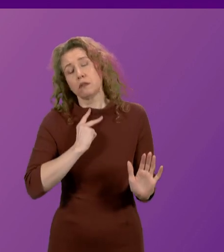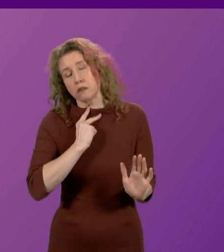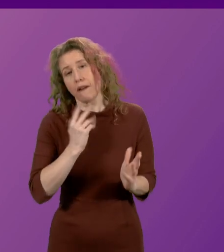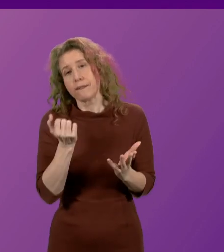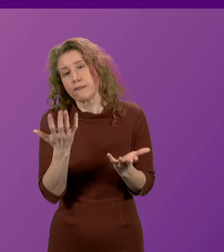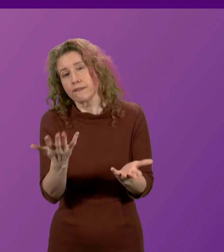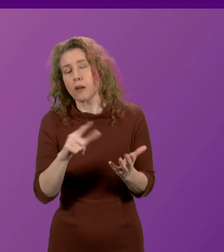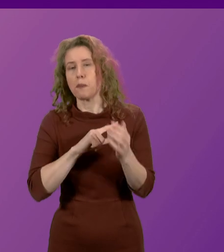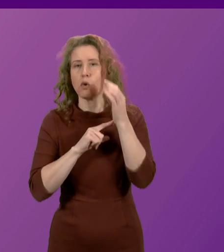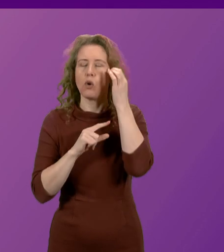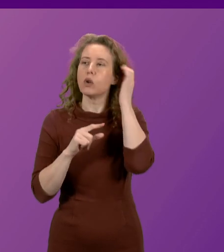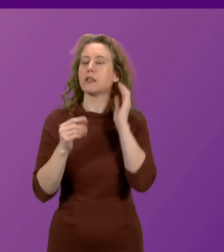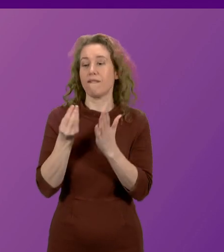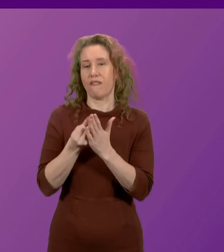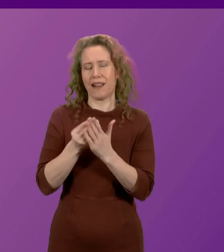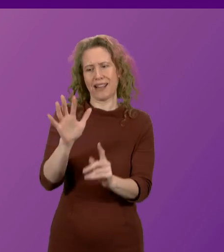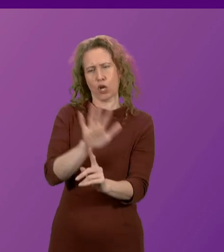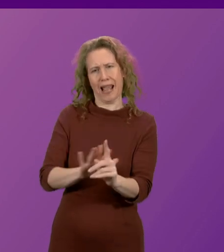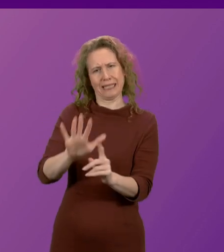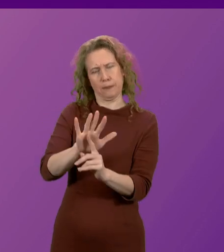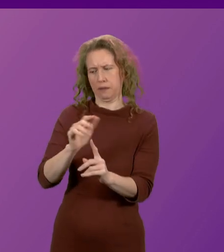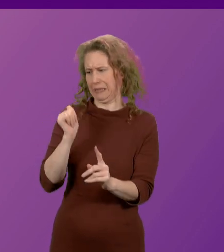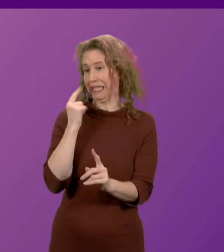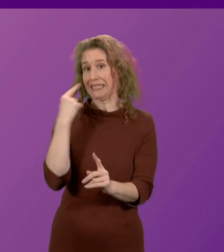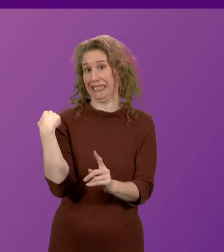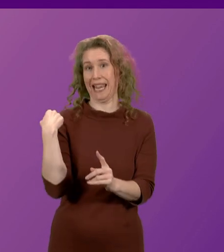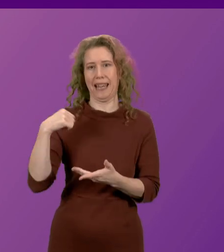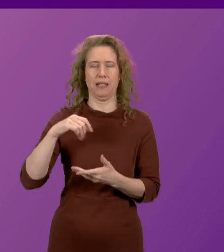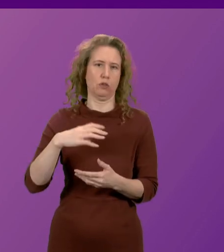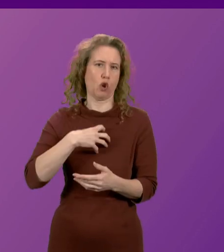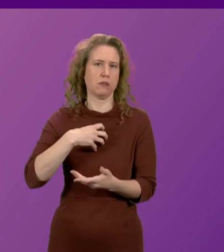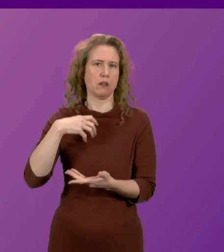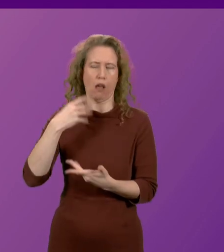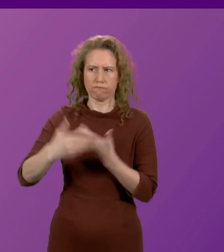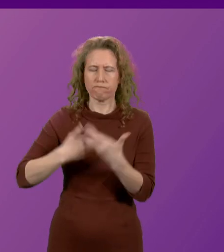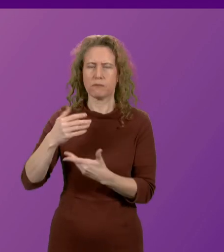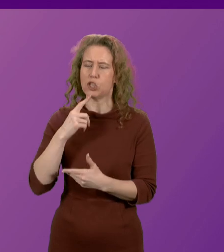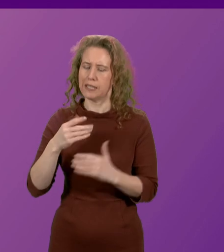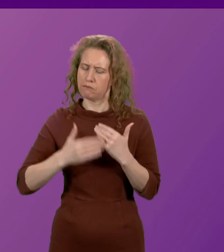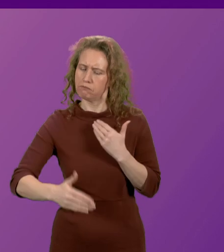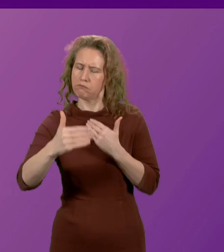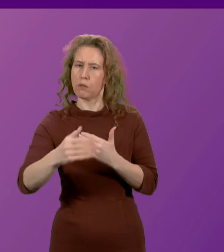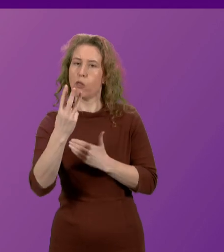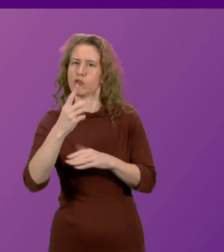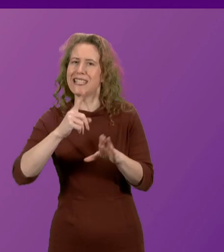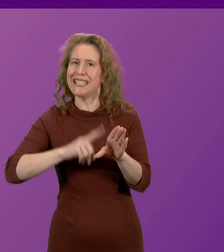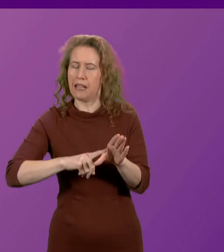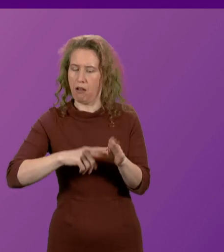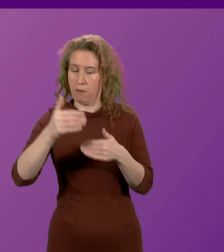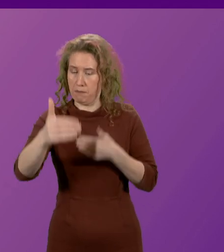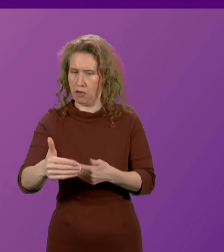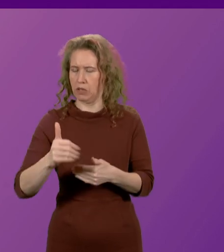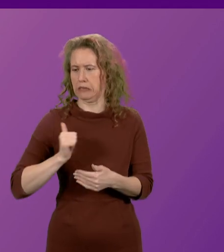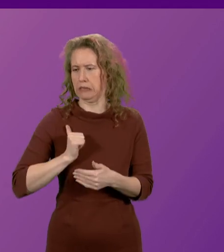in the financial estimates set out by the Chancellor yesterday, she's indicated over the course of a three-year period there will be a £10 billion